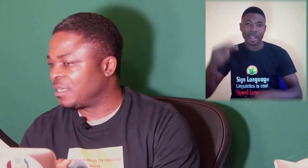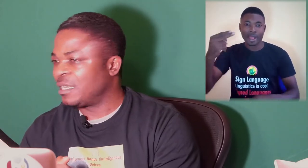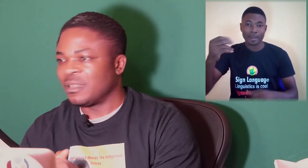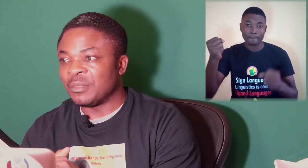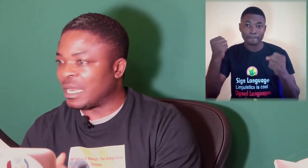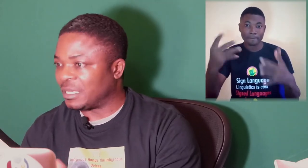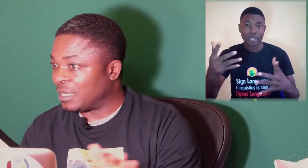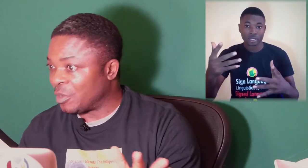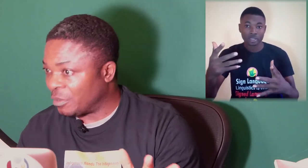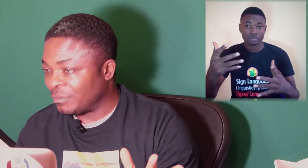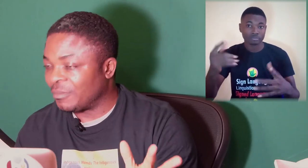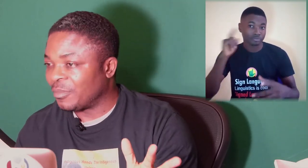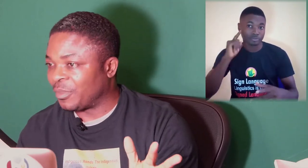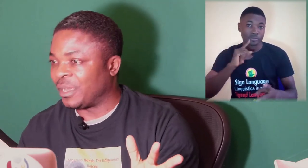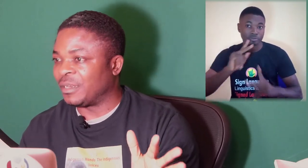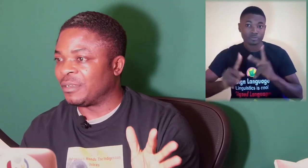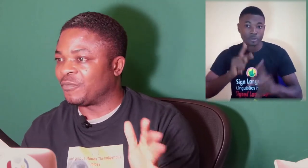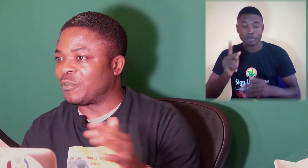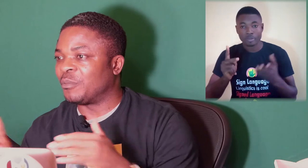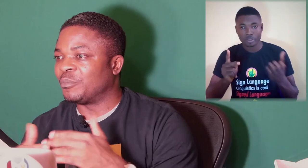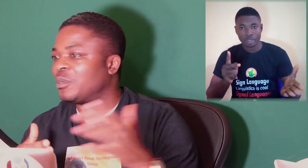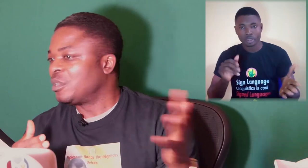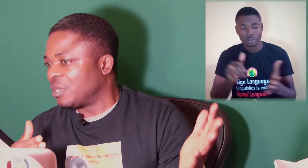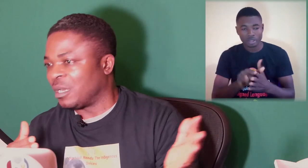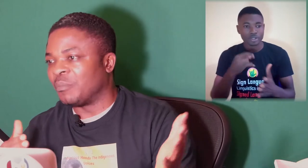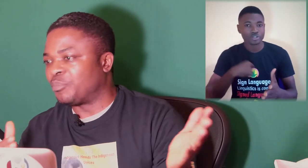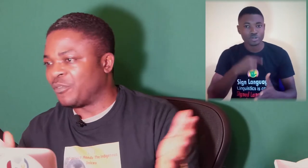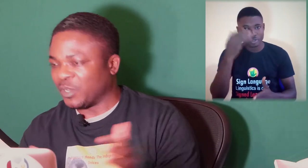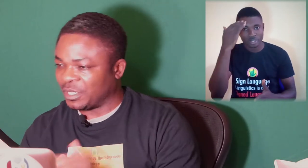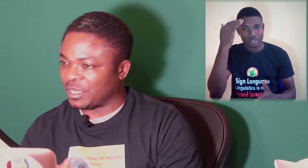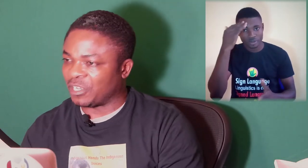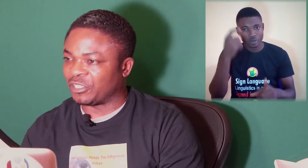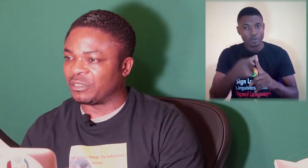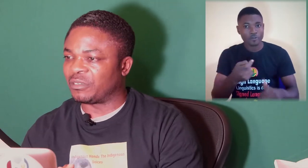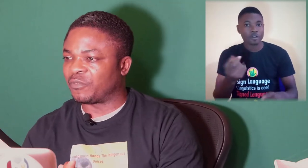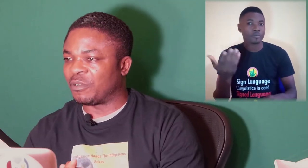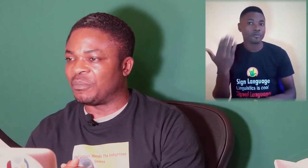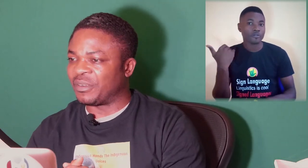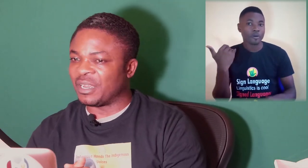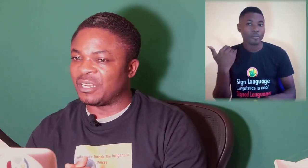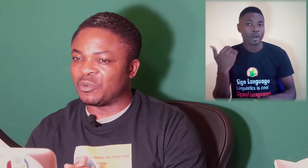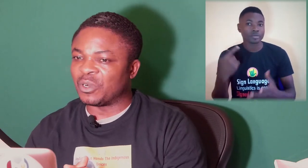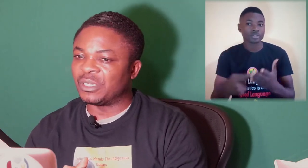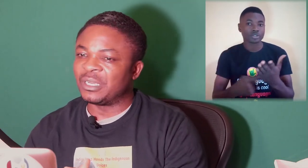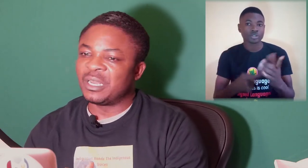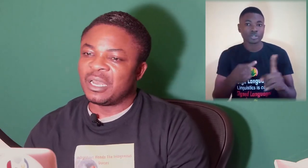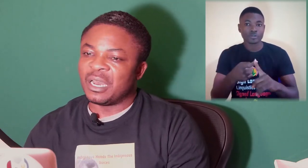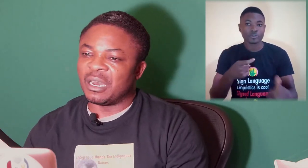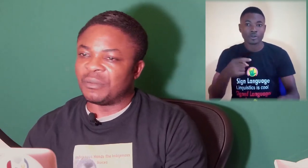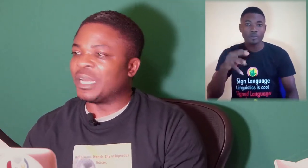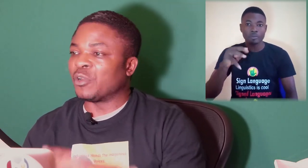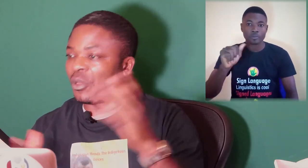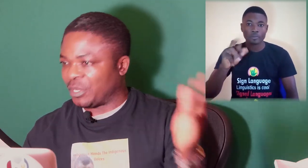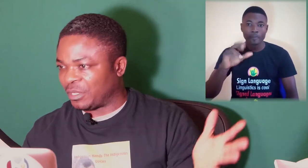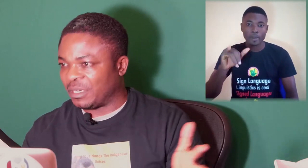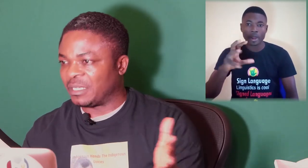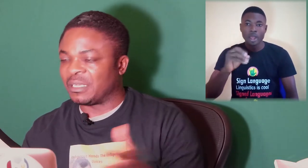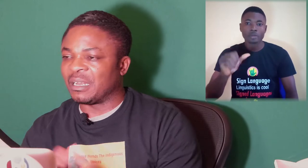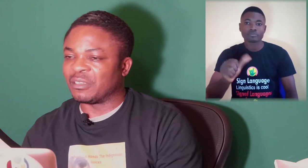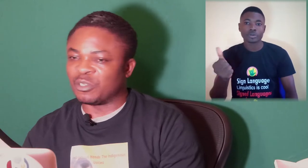That is a known thing from previous discussions from Mary Edward and other studies that are so